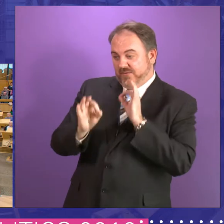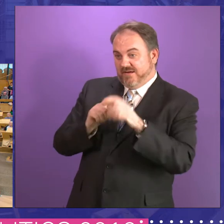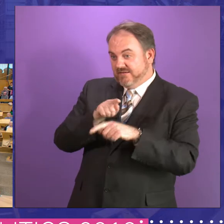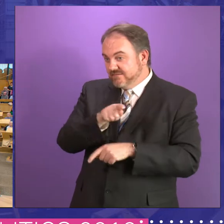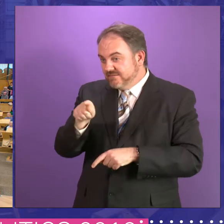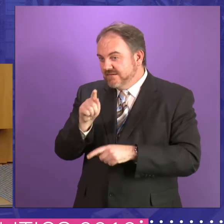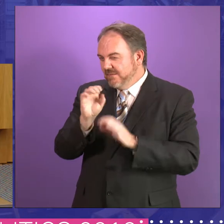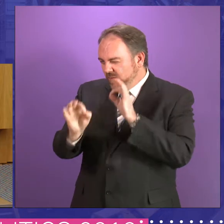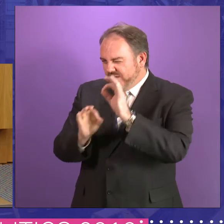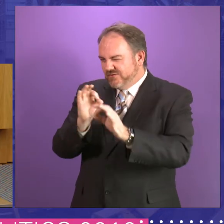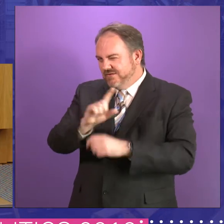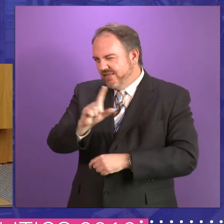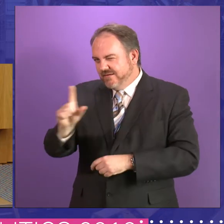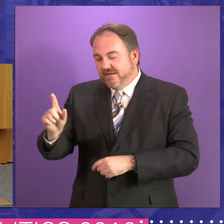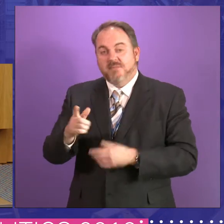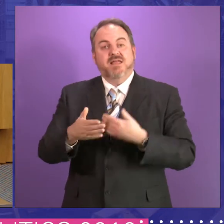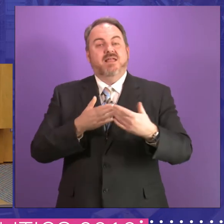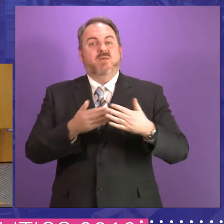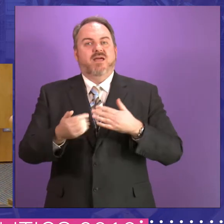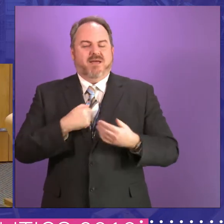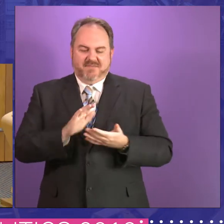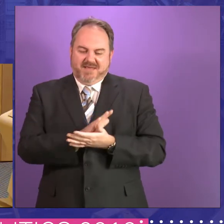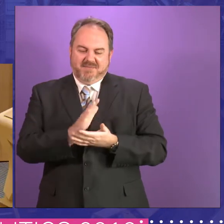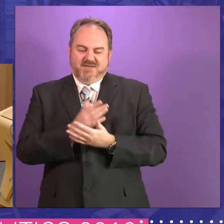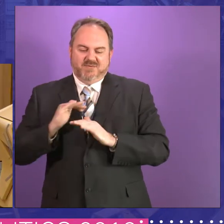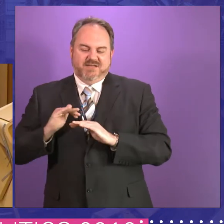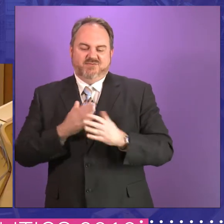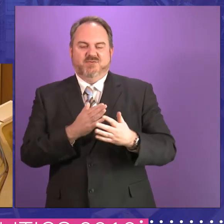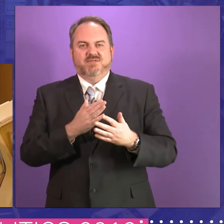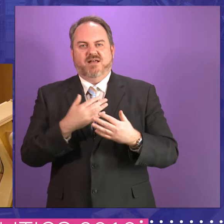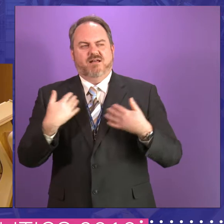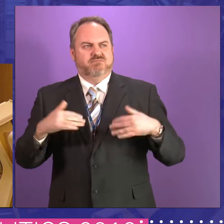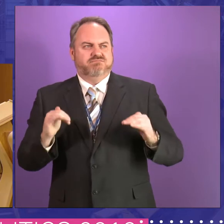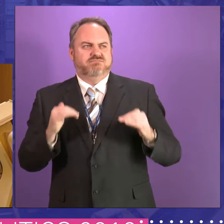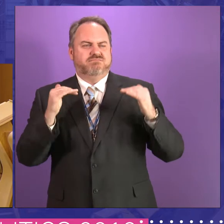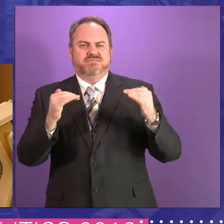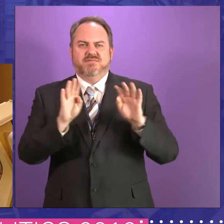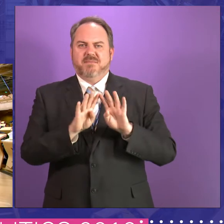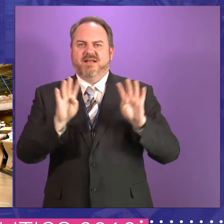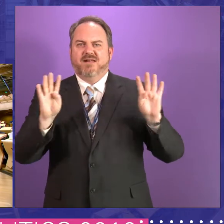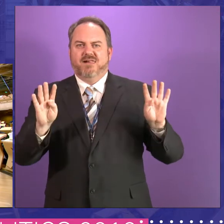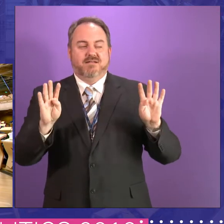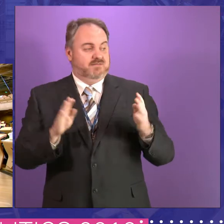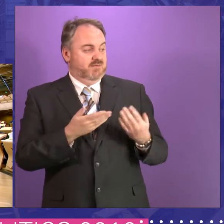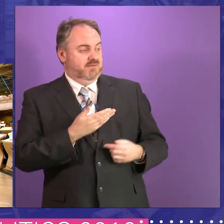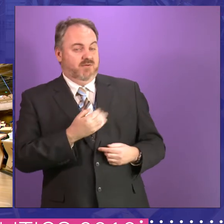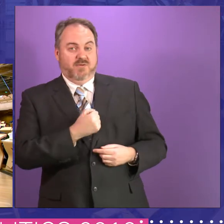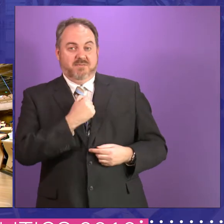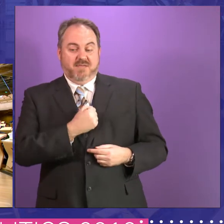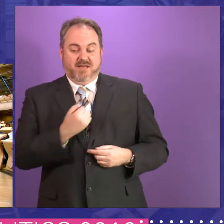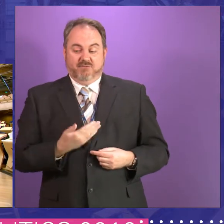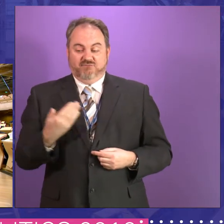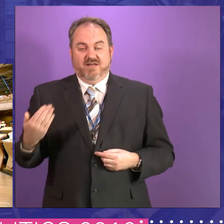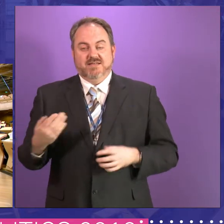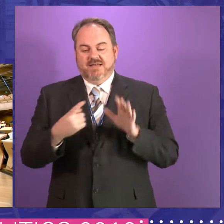in the evening. But I'm delighted to introduce our very distinguished panel this evening. So starting on my right,